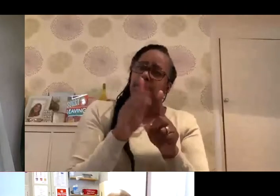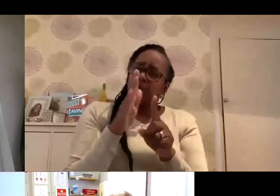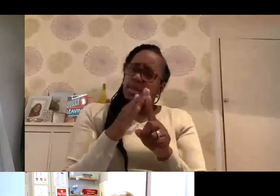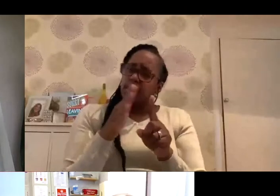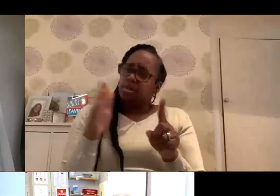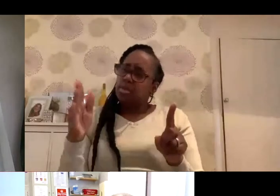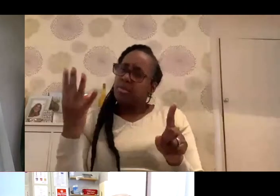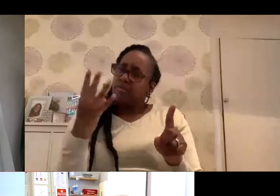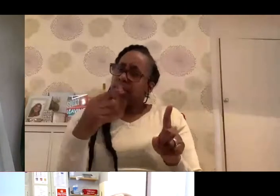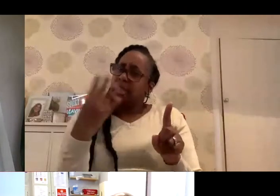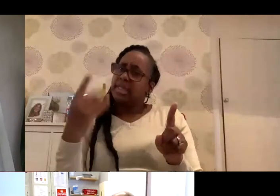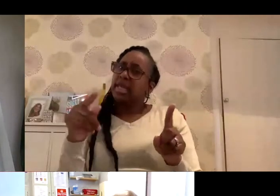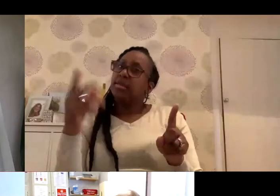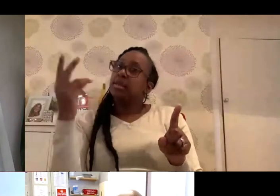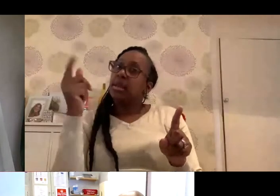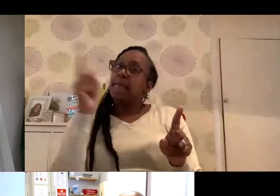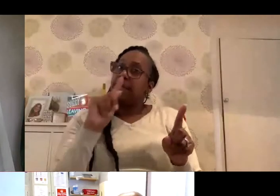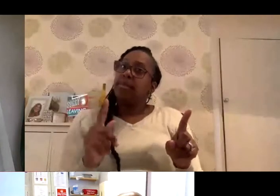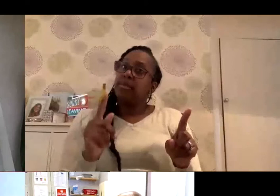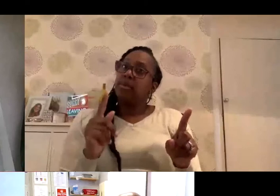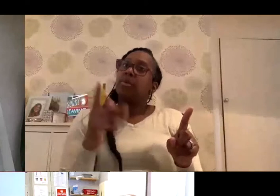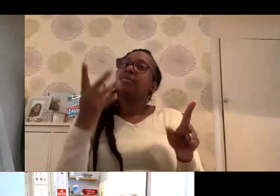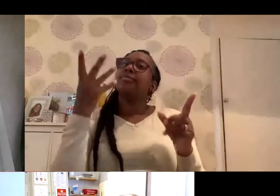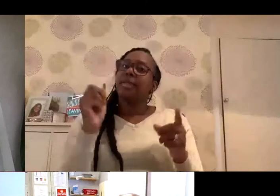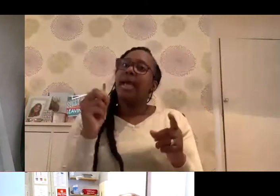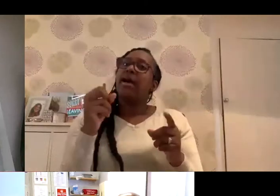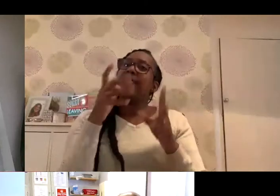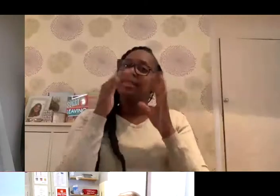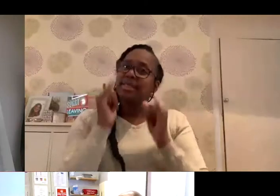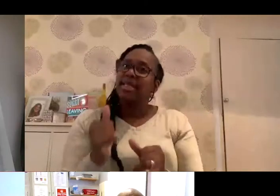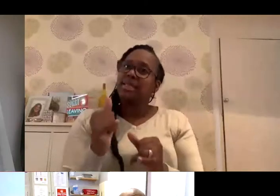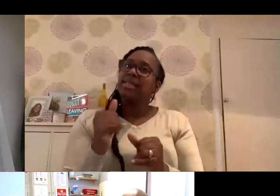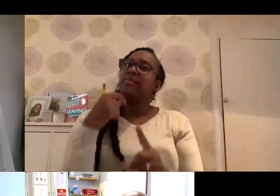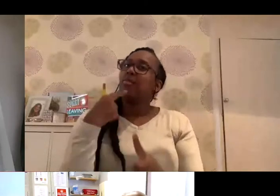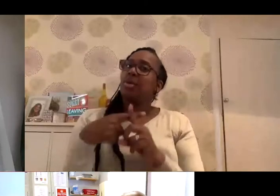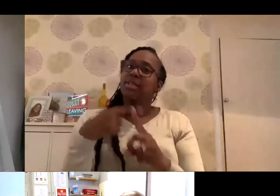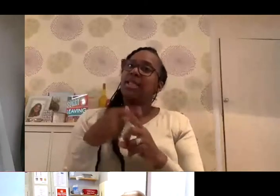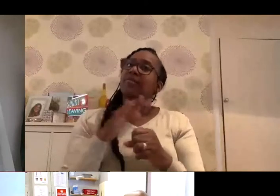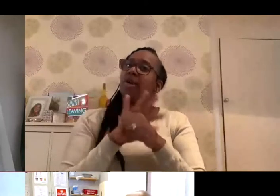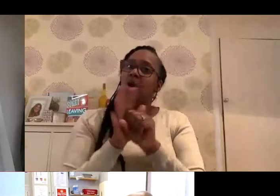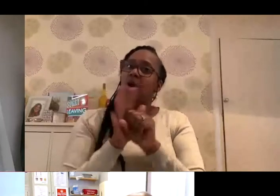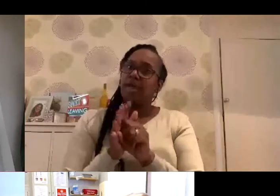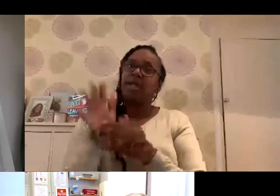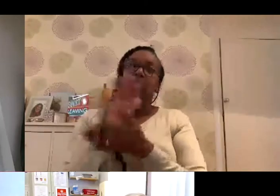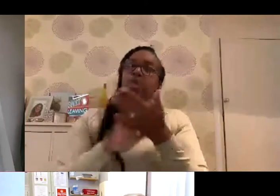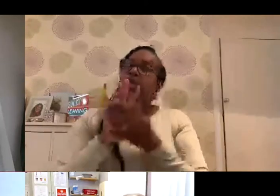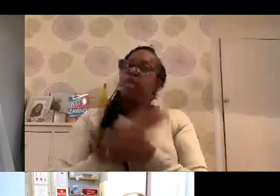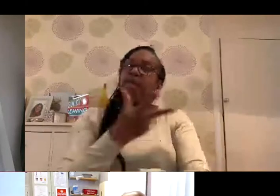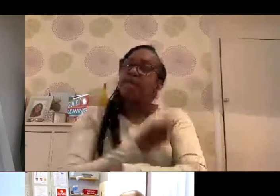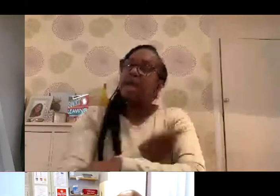time, there are people, unfortunately, who have become COVID positive despite being immunized. That is not a vaccine failure. That is the